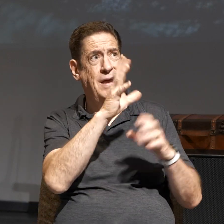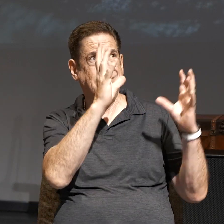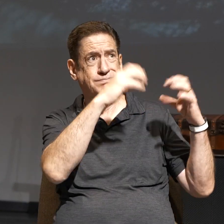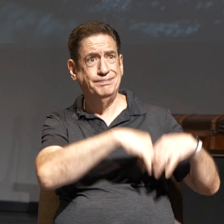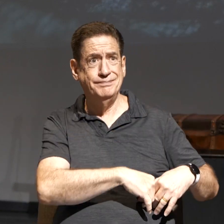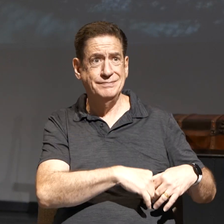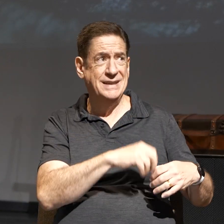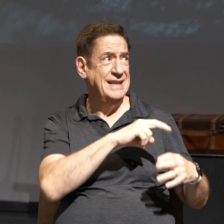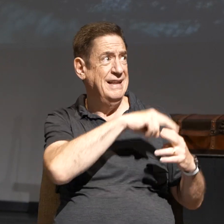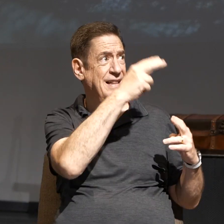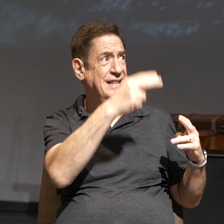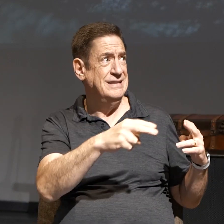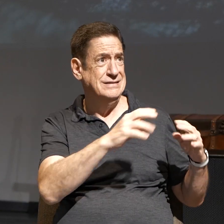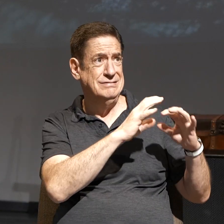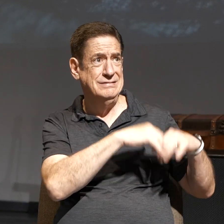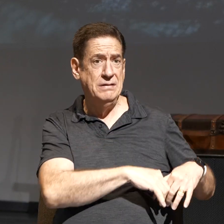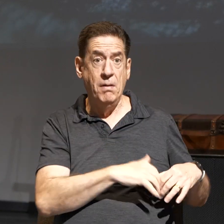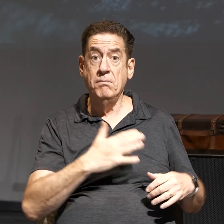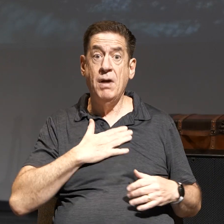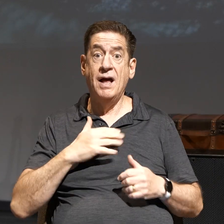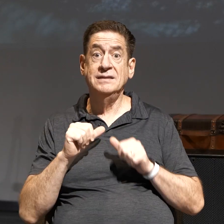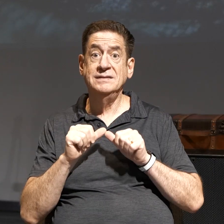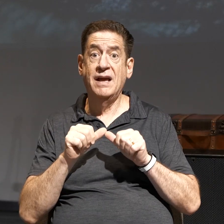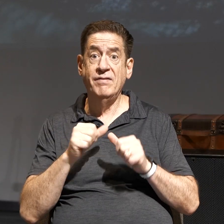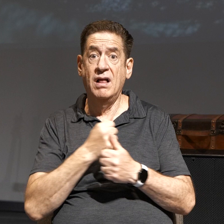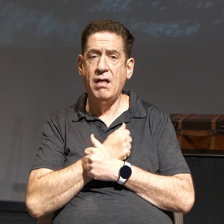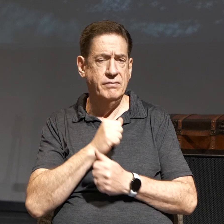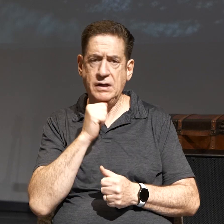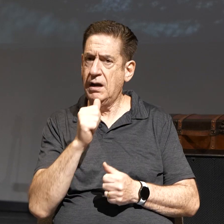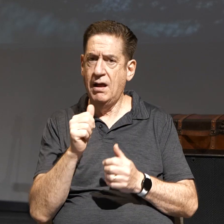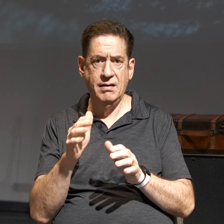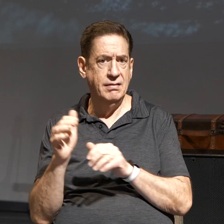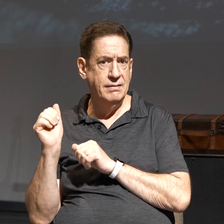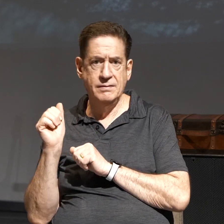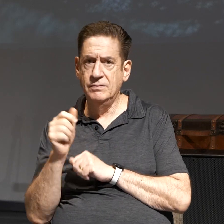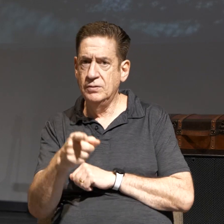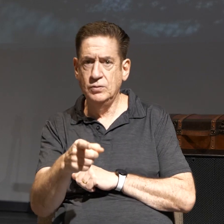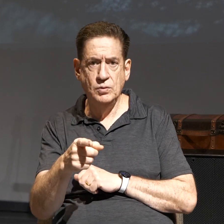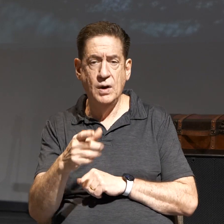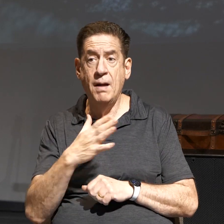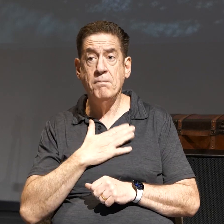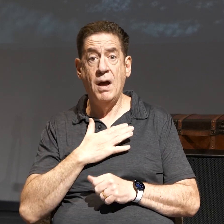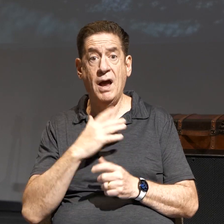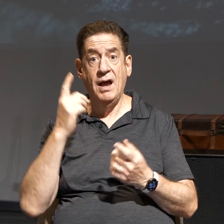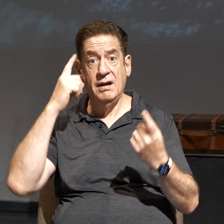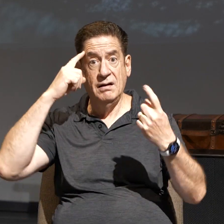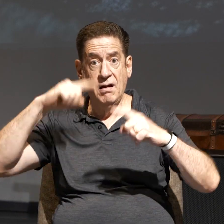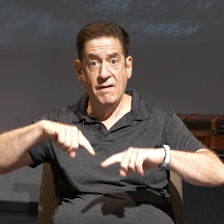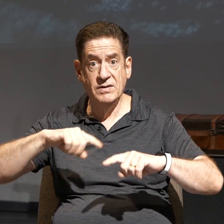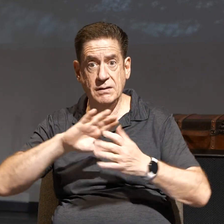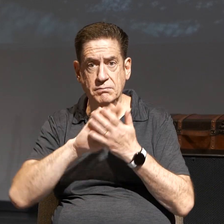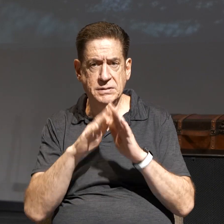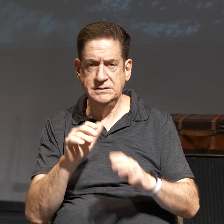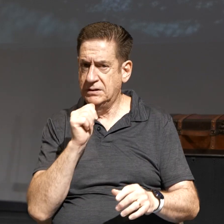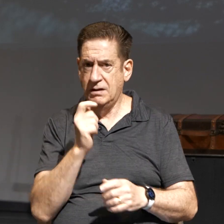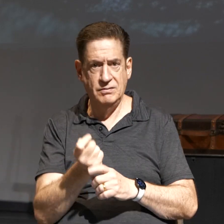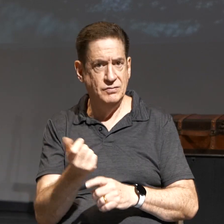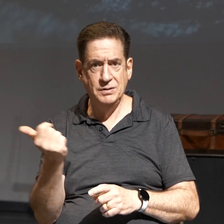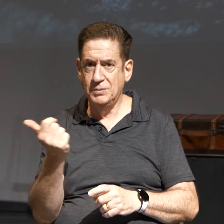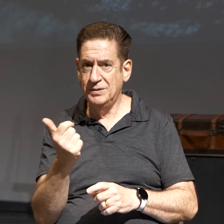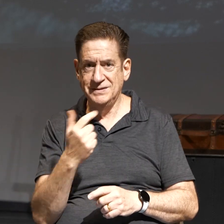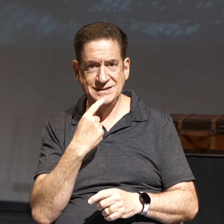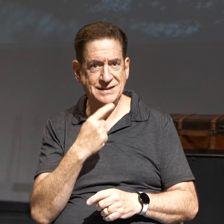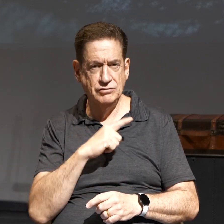removed, but my steadfast love shall not depart from you, and my covenant of peace shall not be removed, says the Lord who has